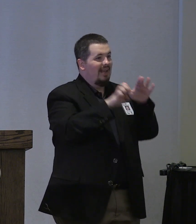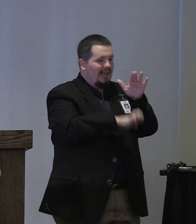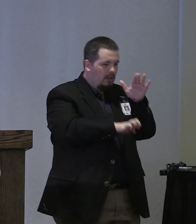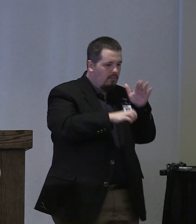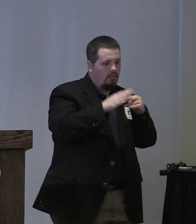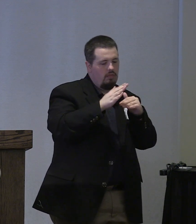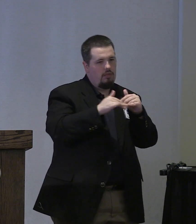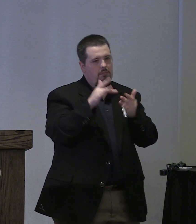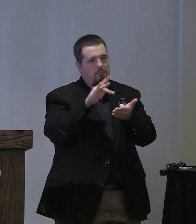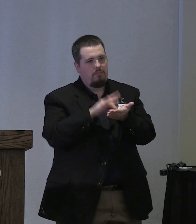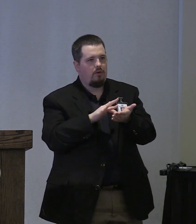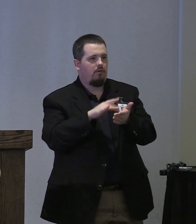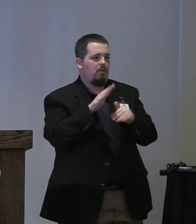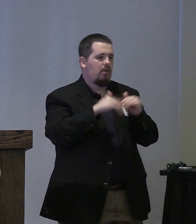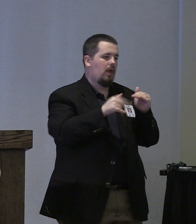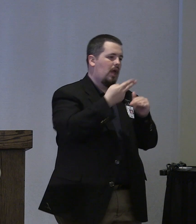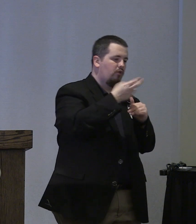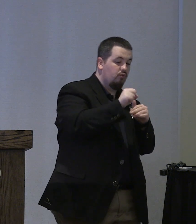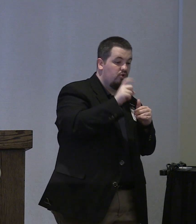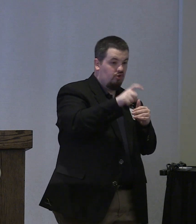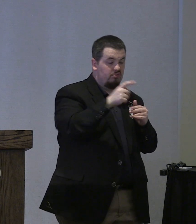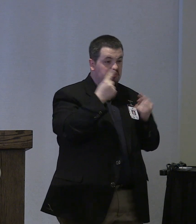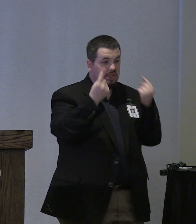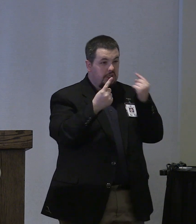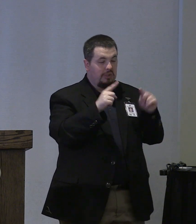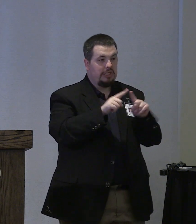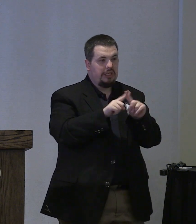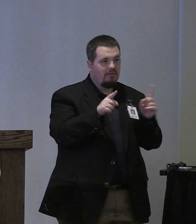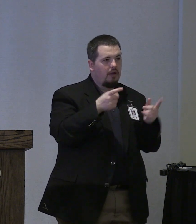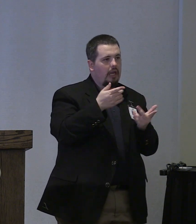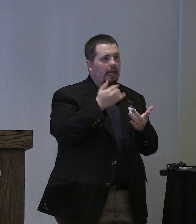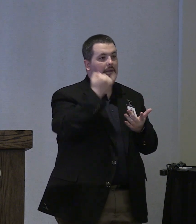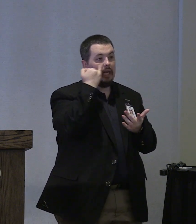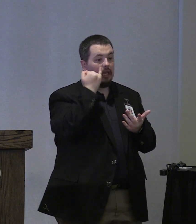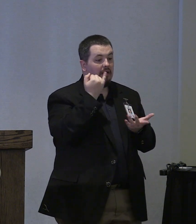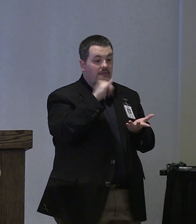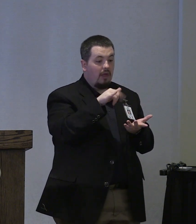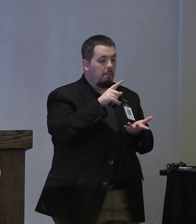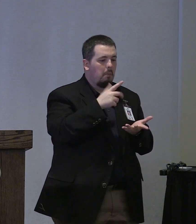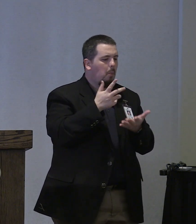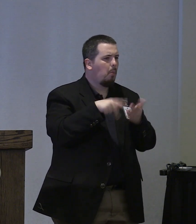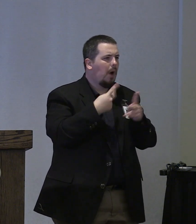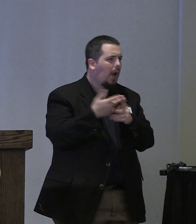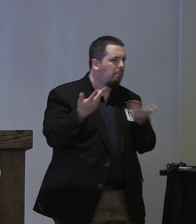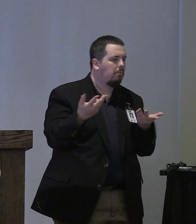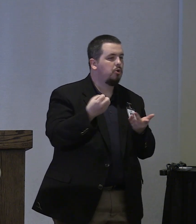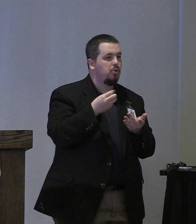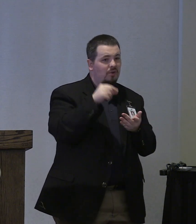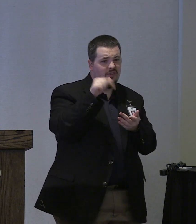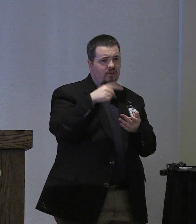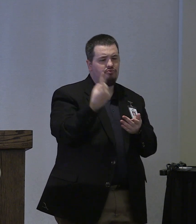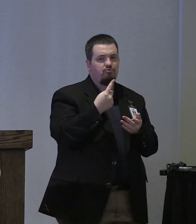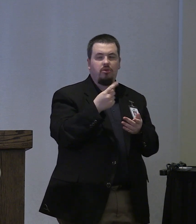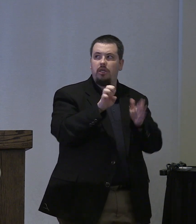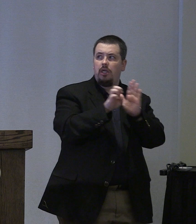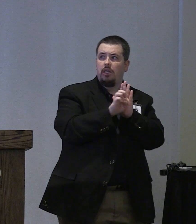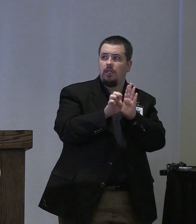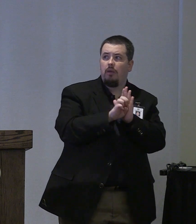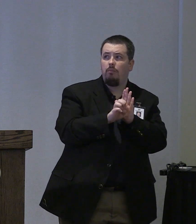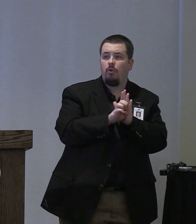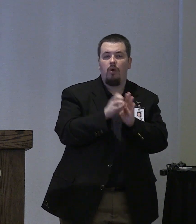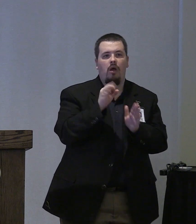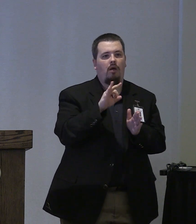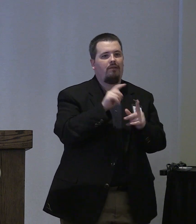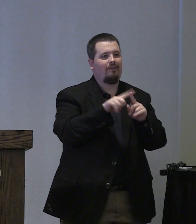versus middle versus high school should there be considerations and if so what are they so this is just kind of an example